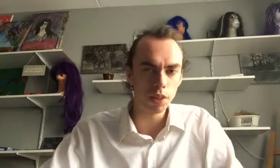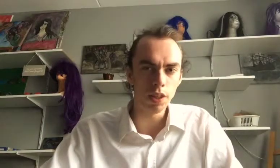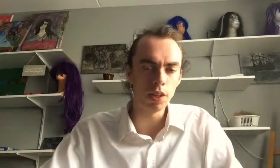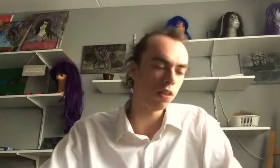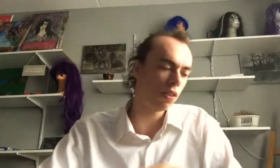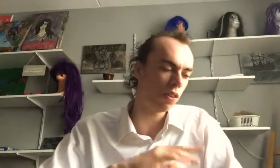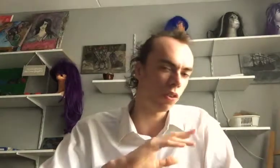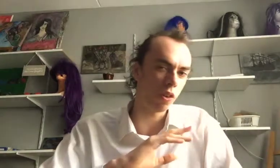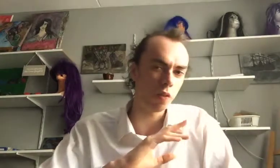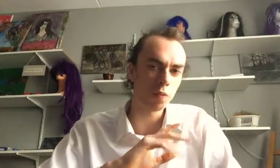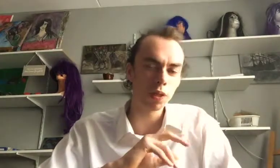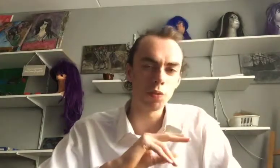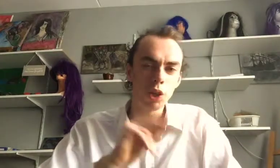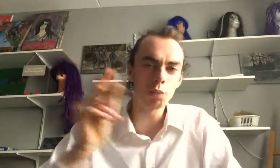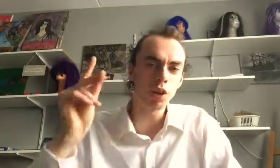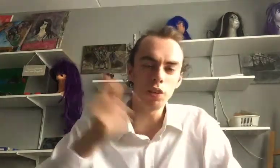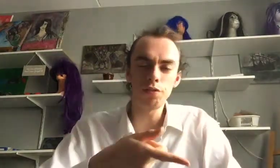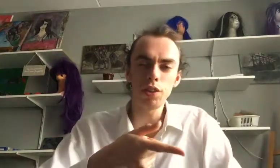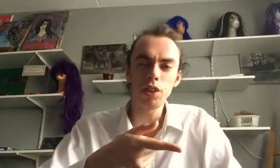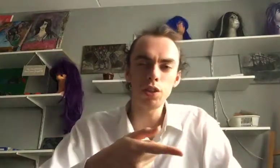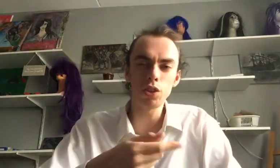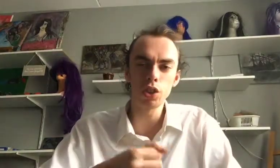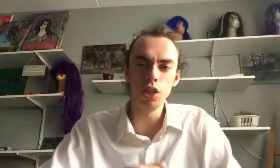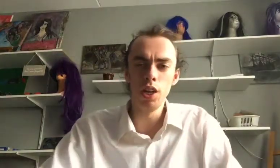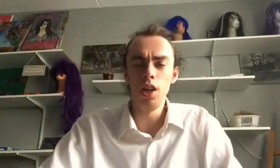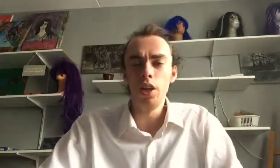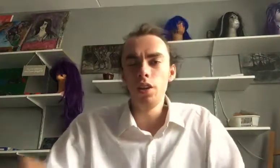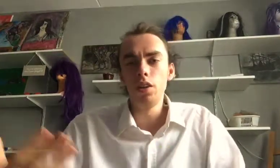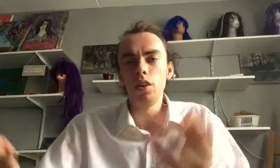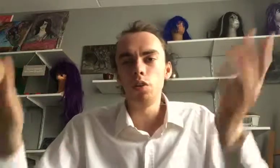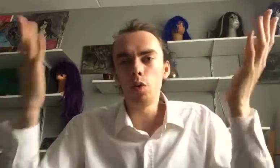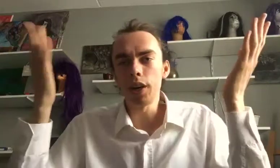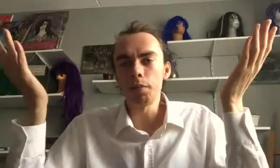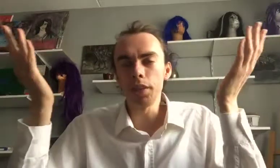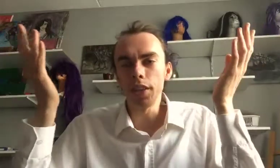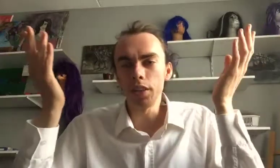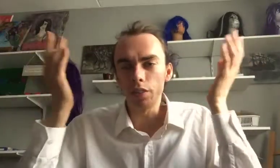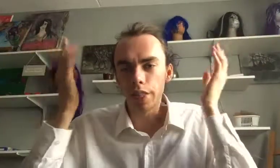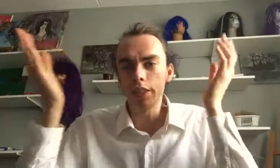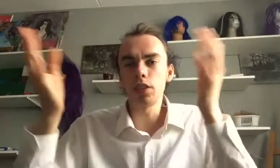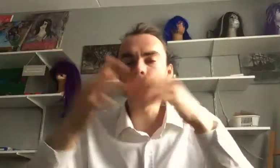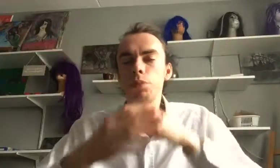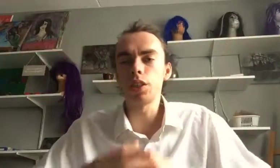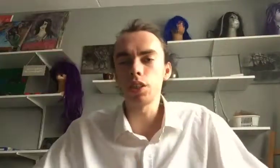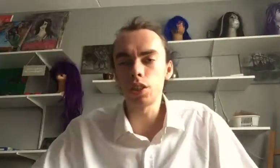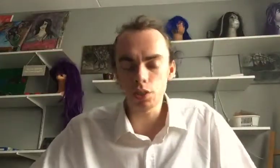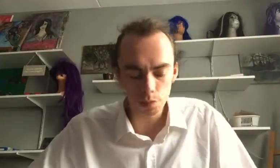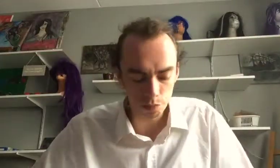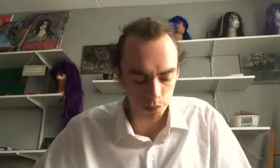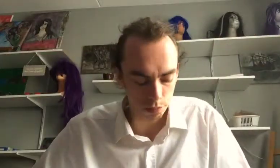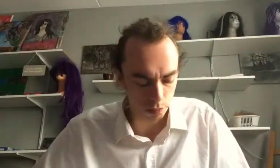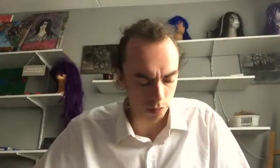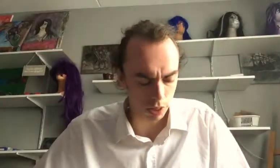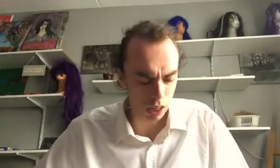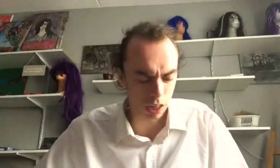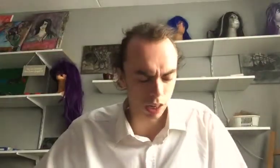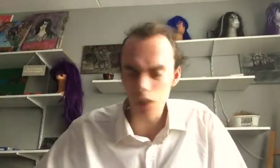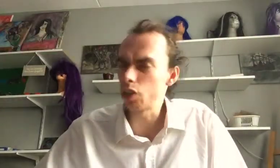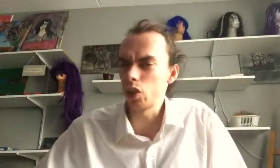And, watch my other videos, why, we need, unethical, because, I have